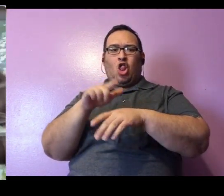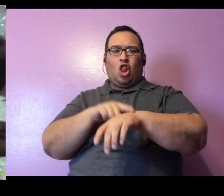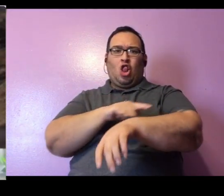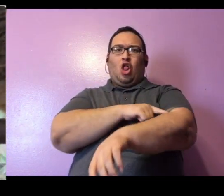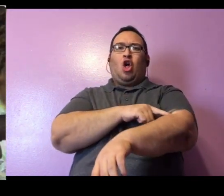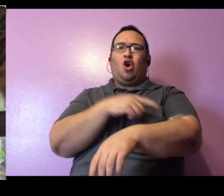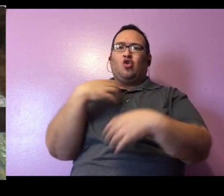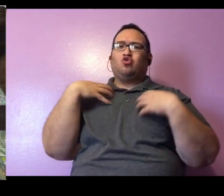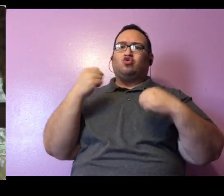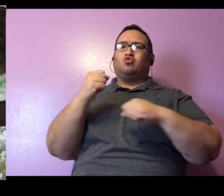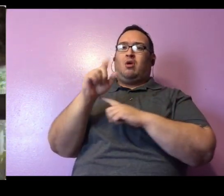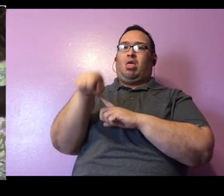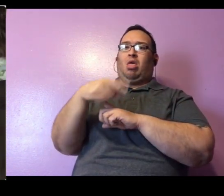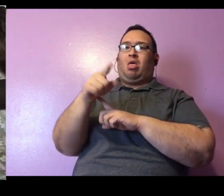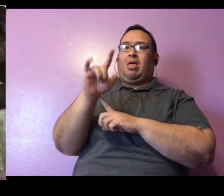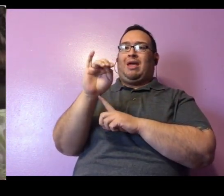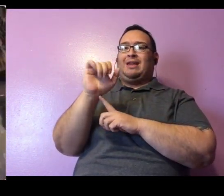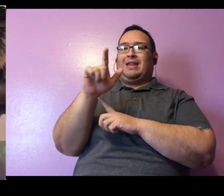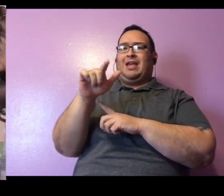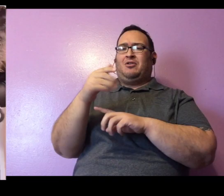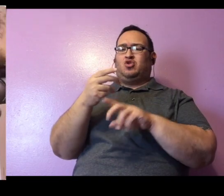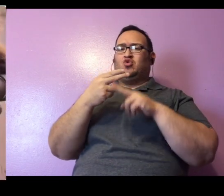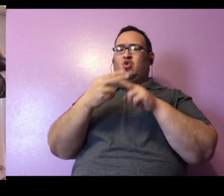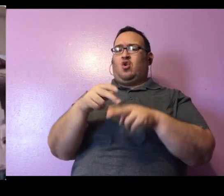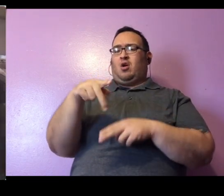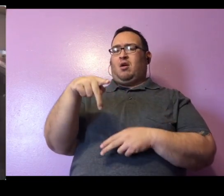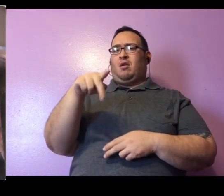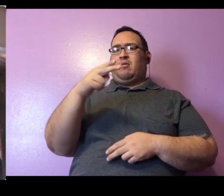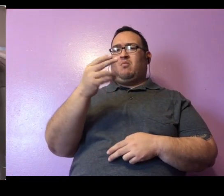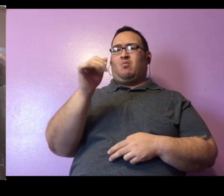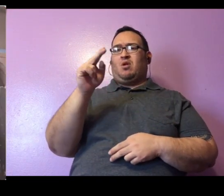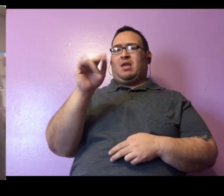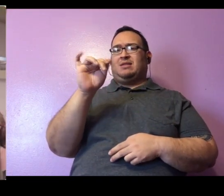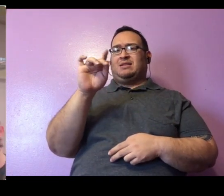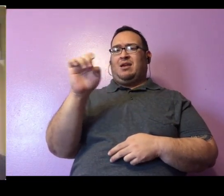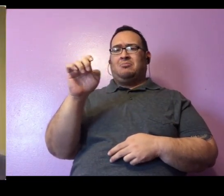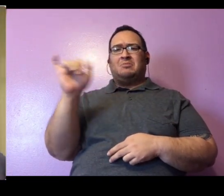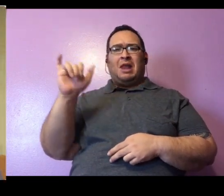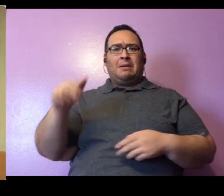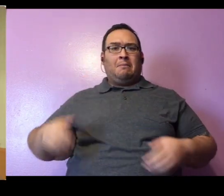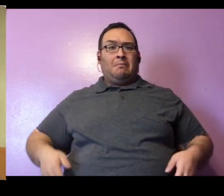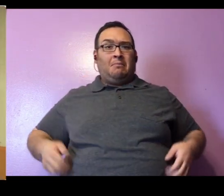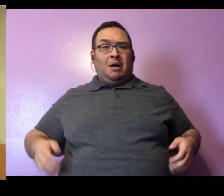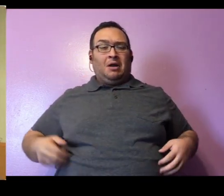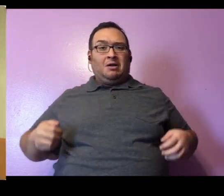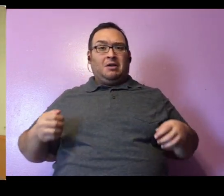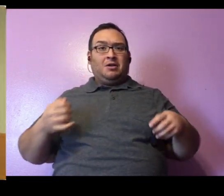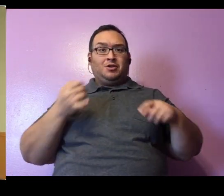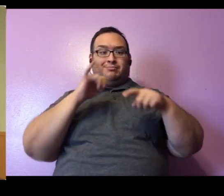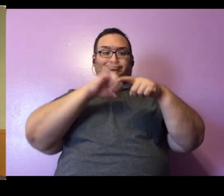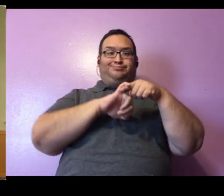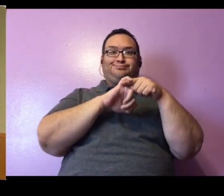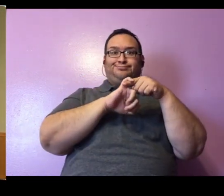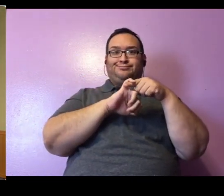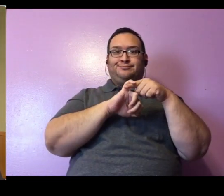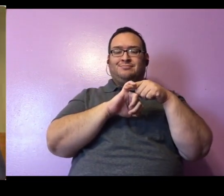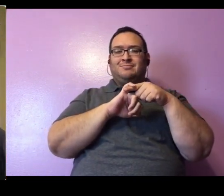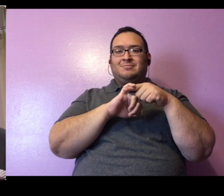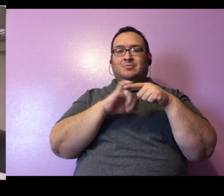tail. And that tail is prehensile. She uses it like a lot of monkeys do, and she uses it to climb. So you guys can see